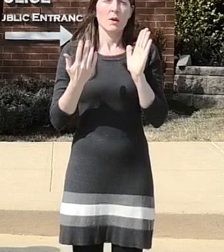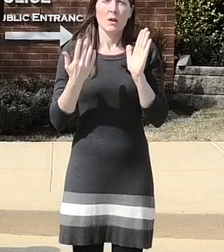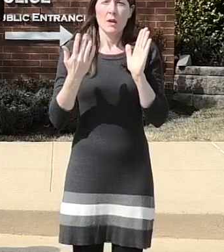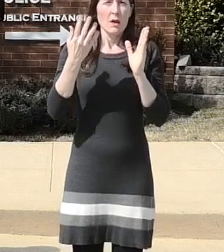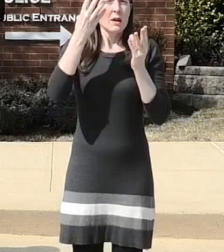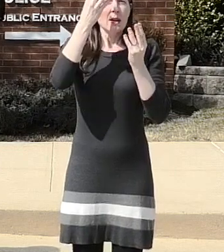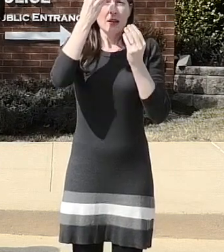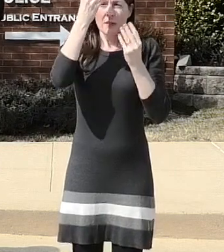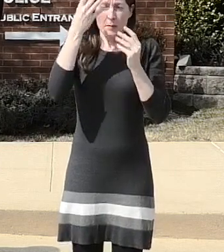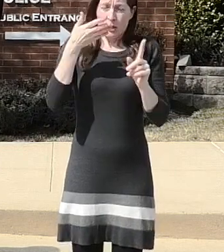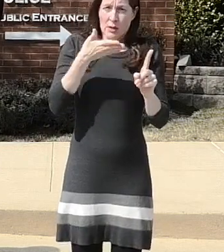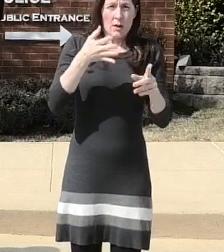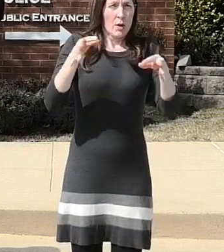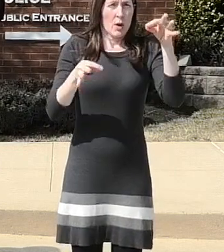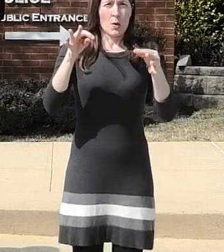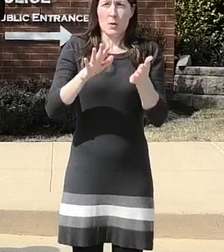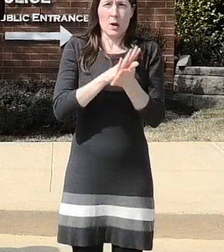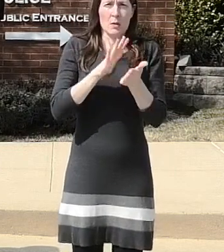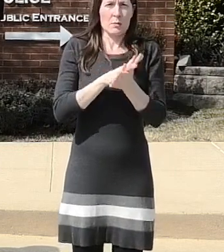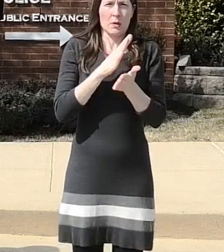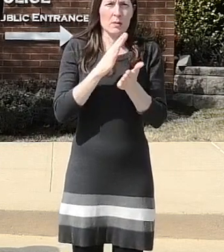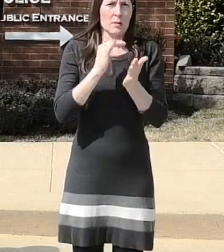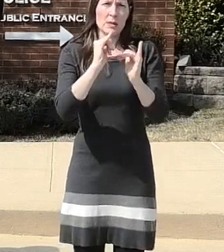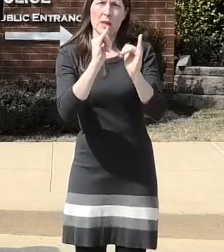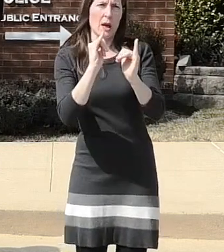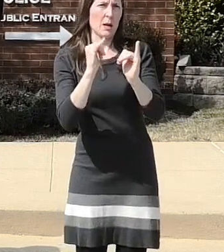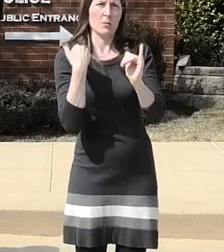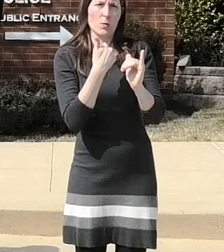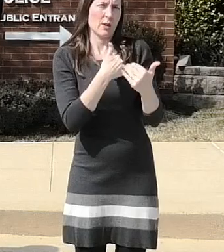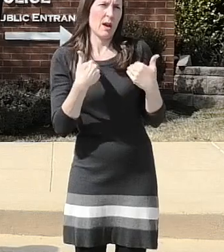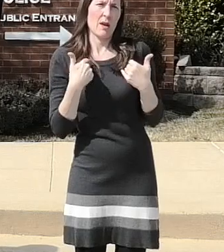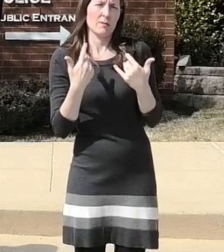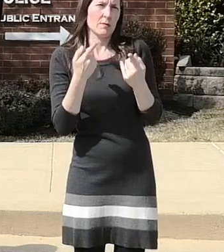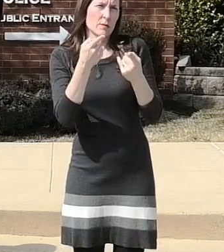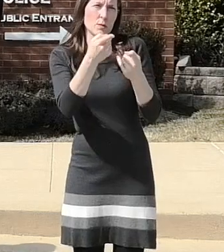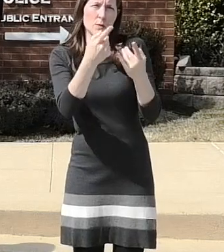is in the court documents is is what we have in reference to the list